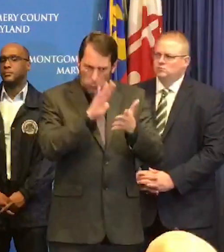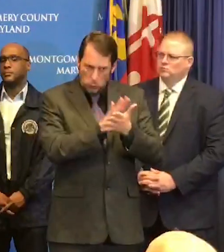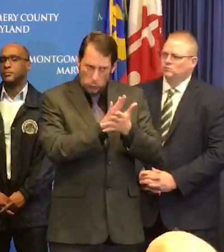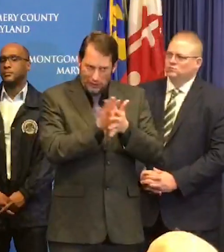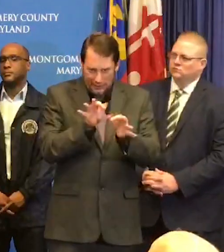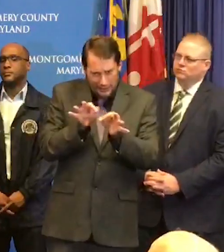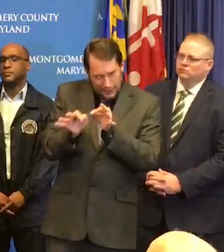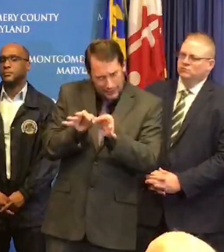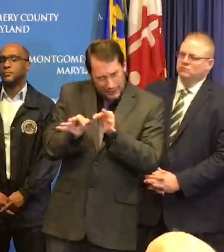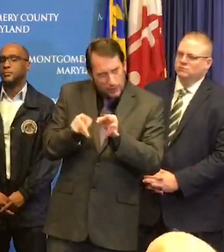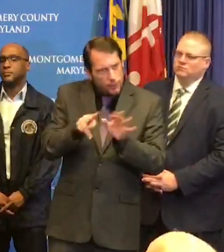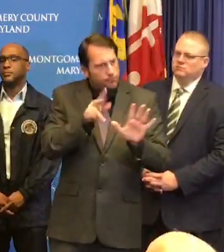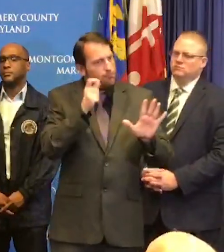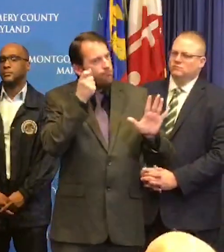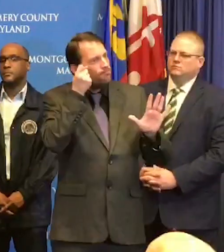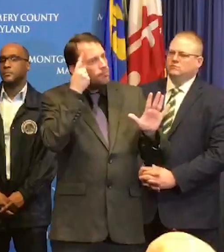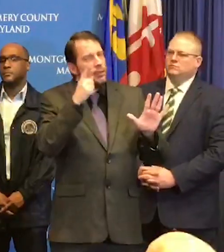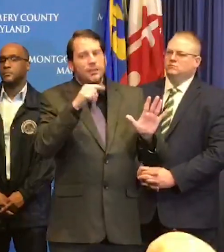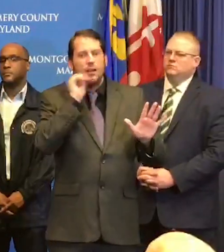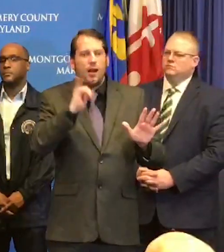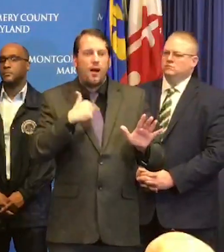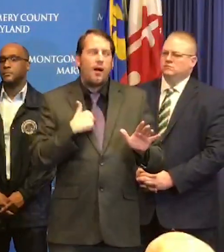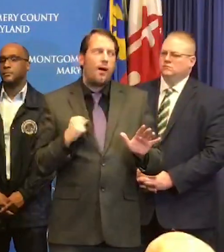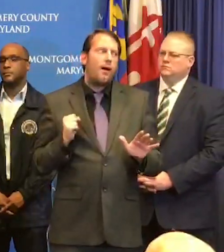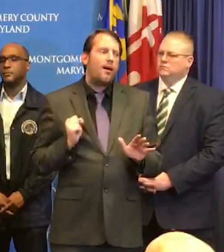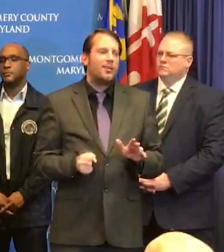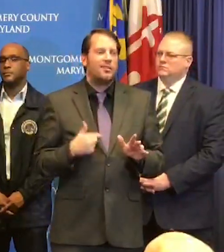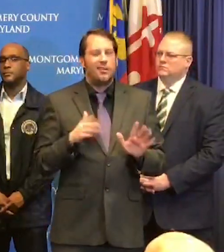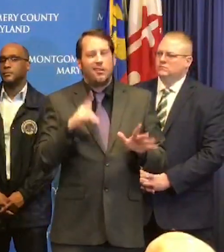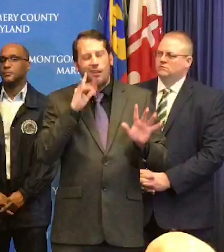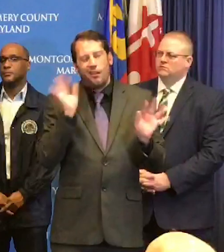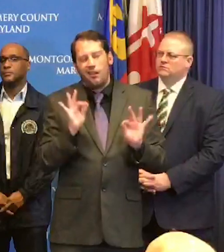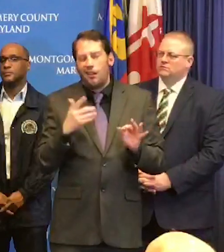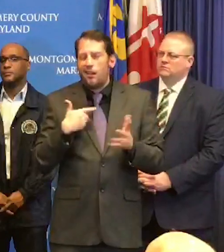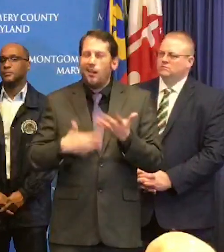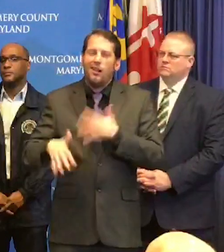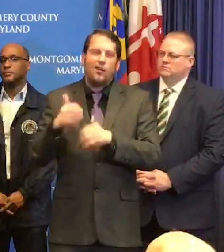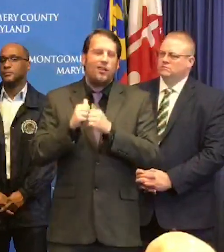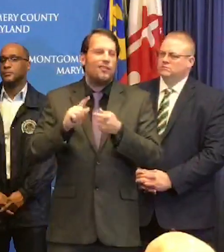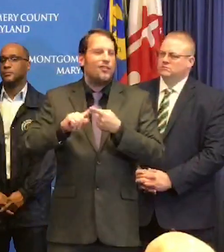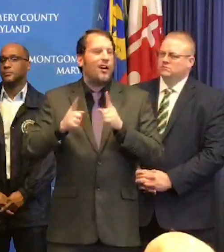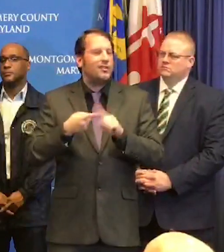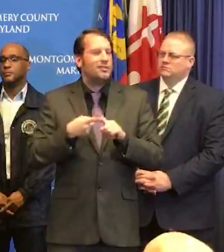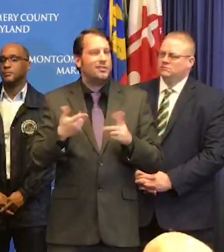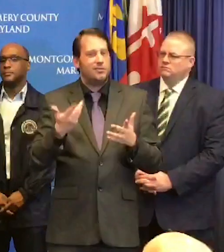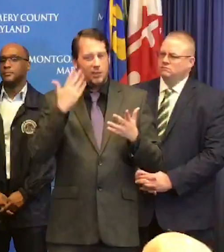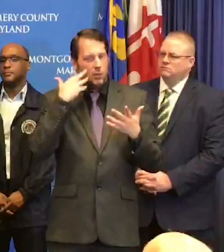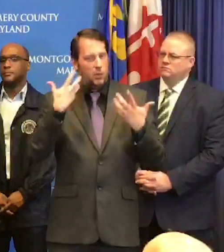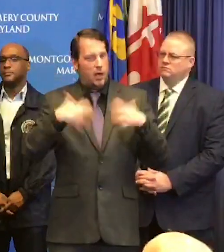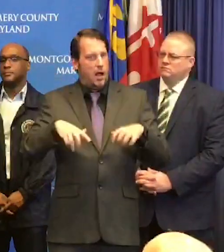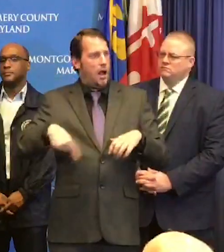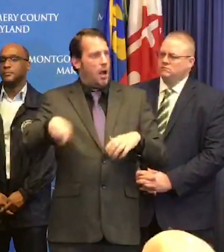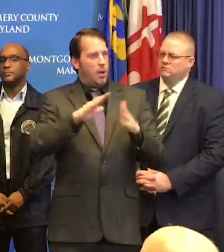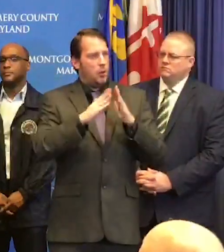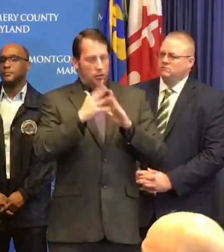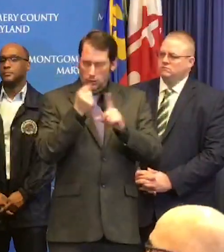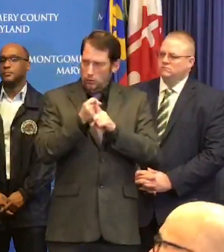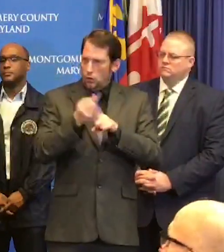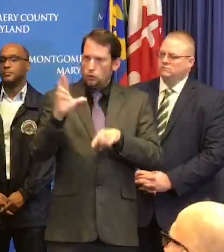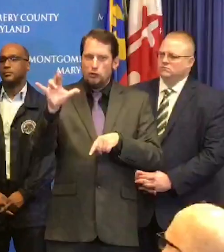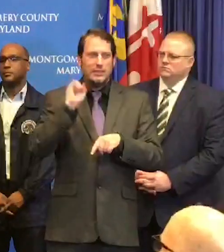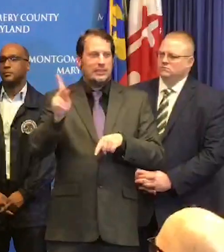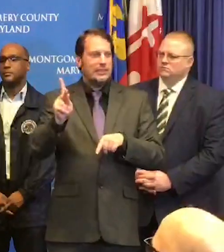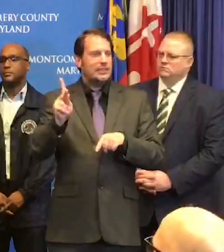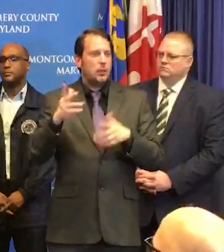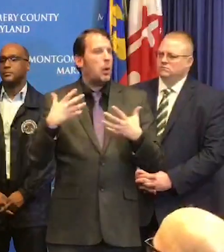bonus. We're doing this because a lot of people are at risk. And we really want you to play your part. I mean, I don't